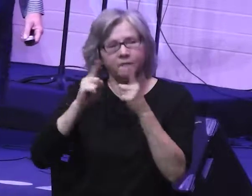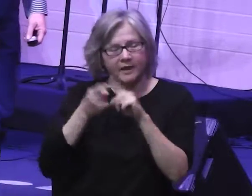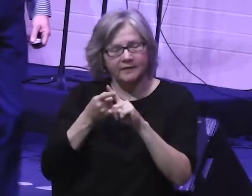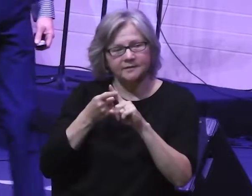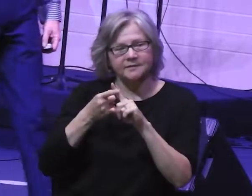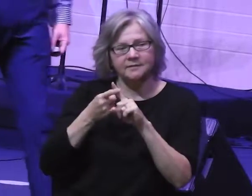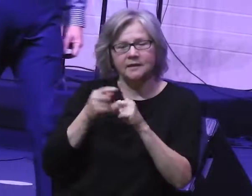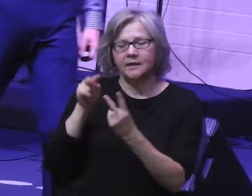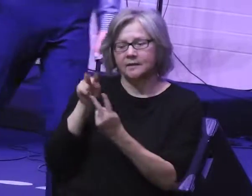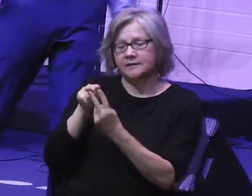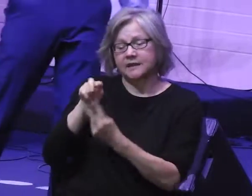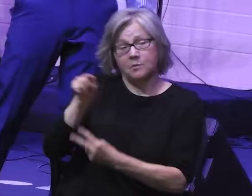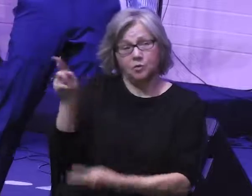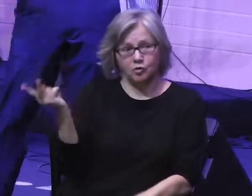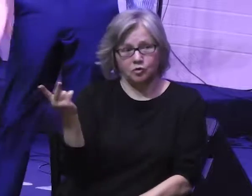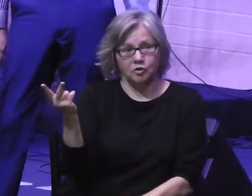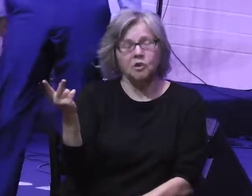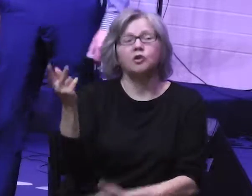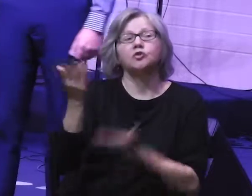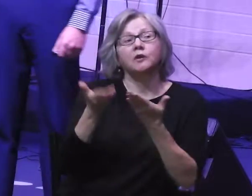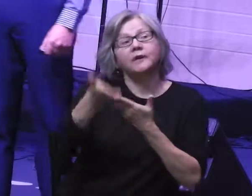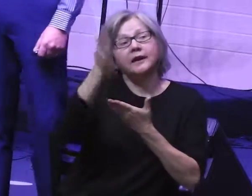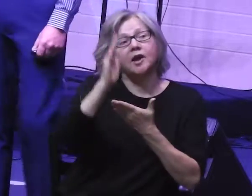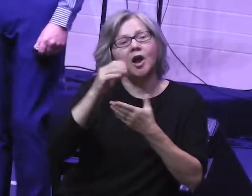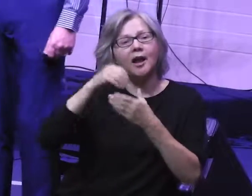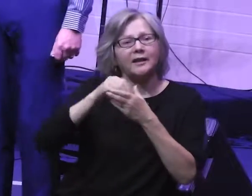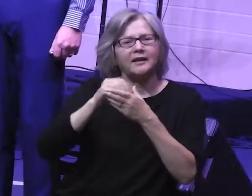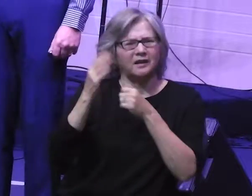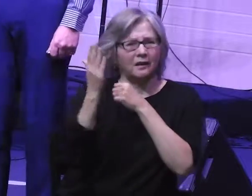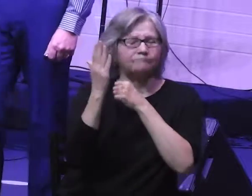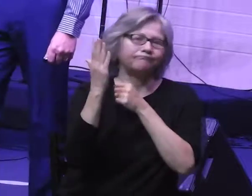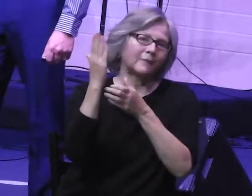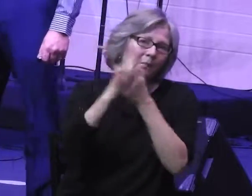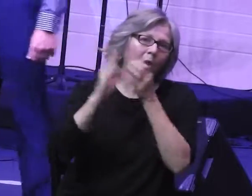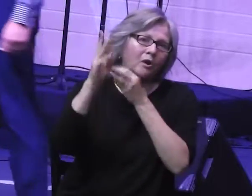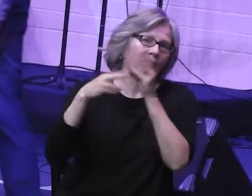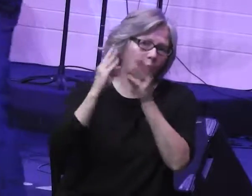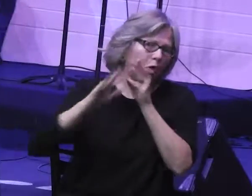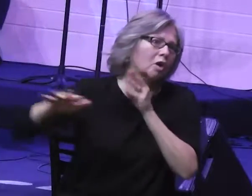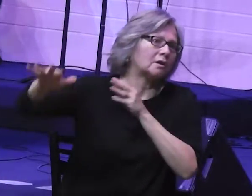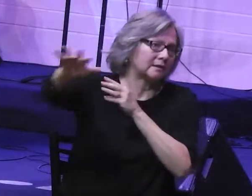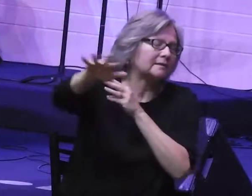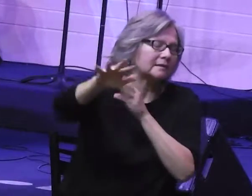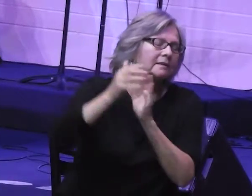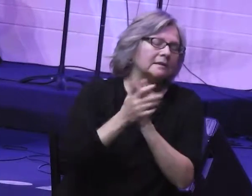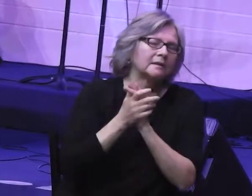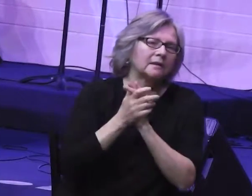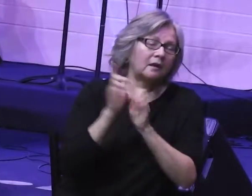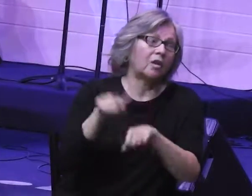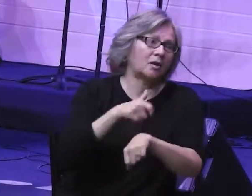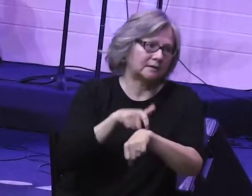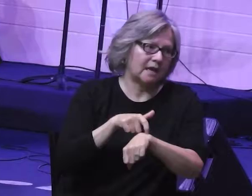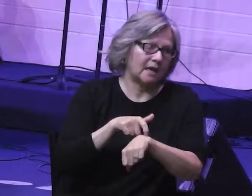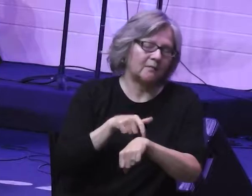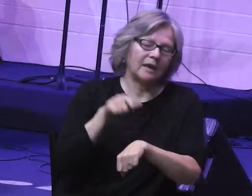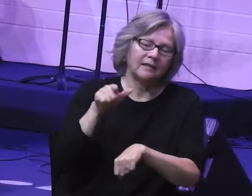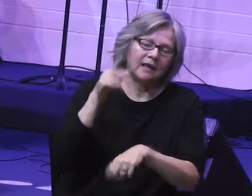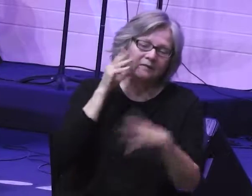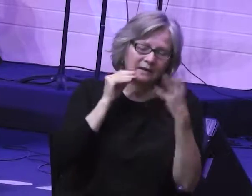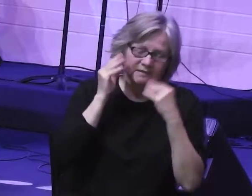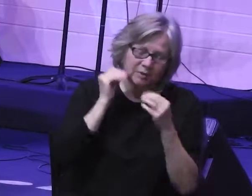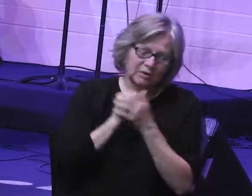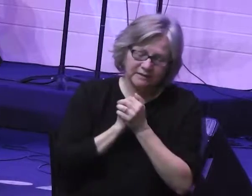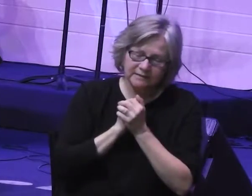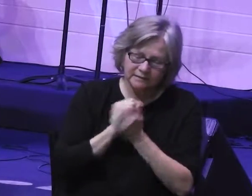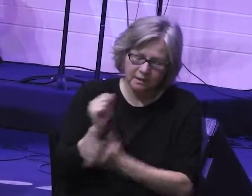God in this part of the world for a long time. And they've been through some pretty tough stuff. Now I'm not going to,